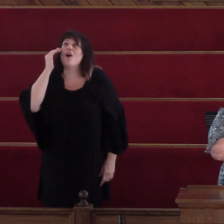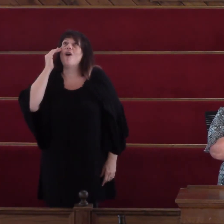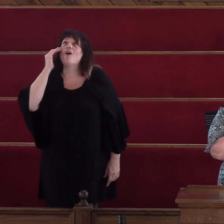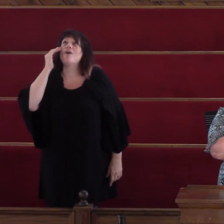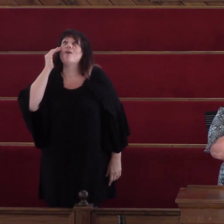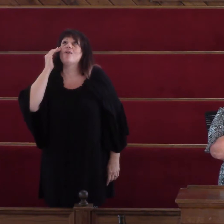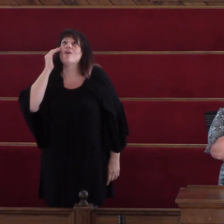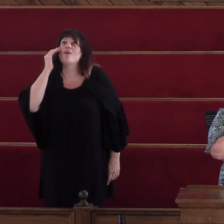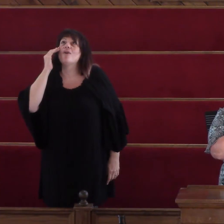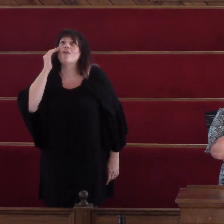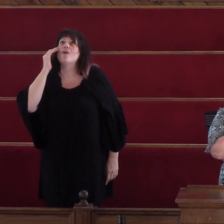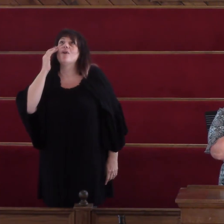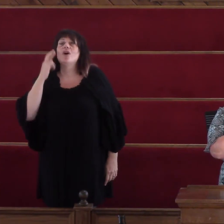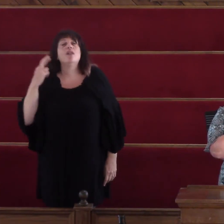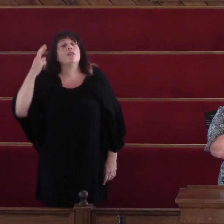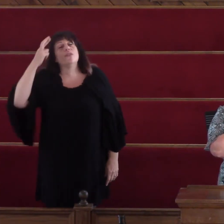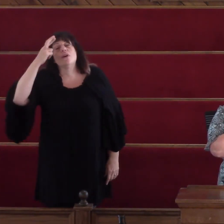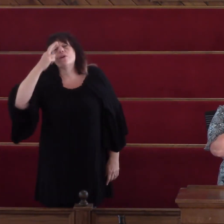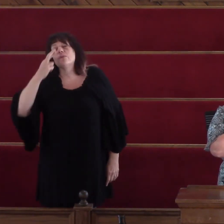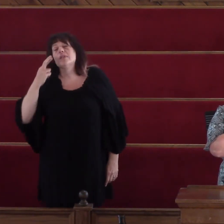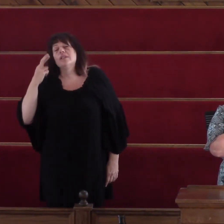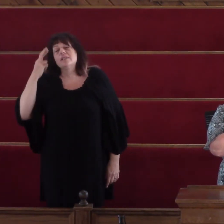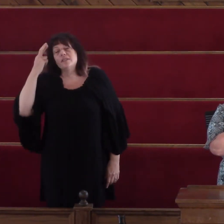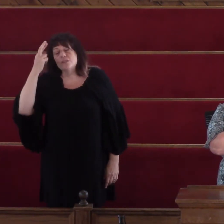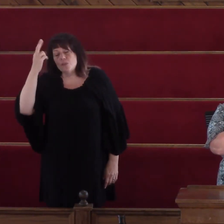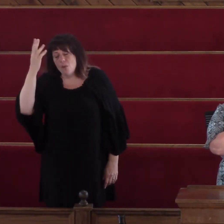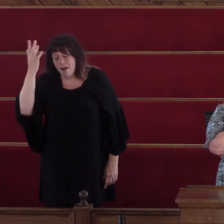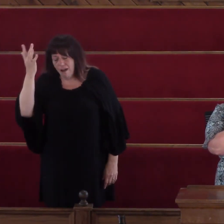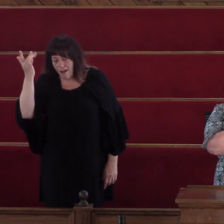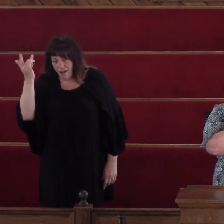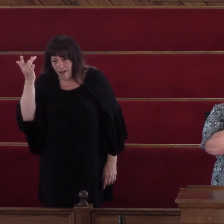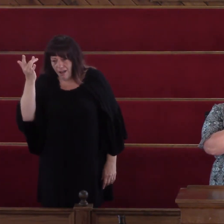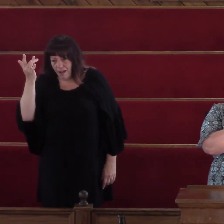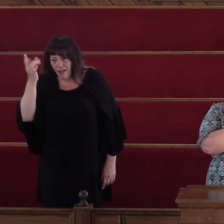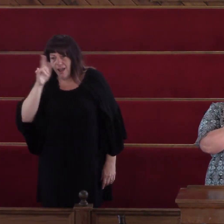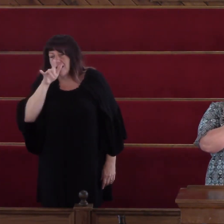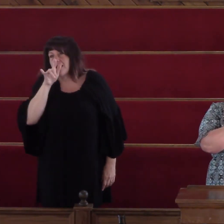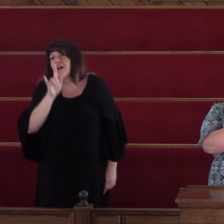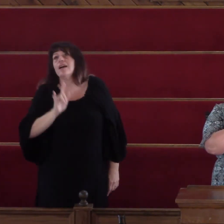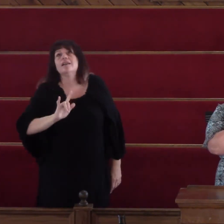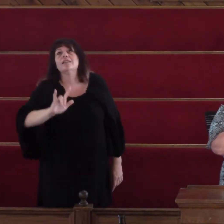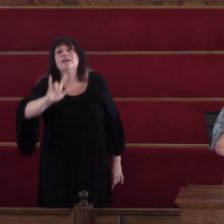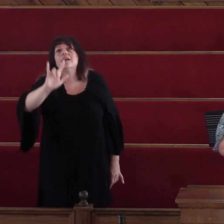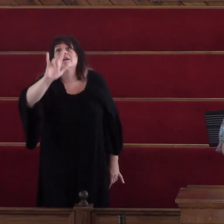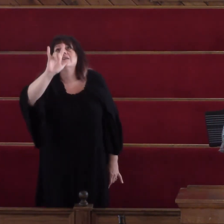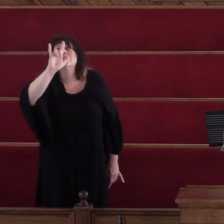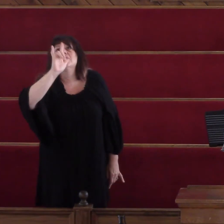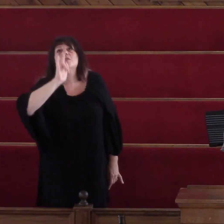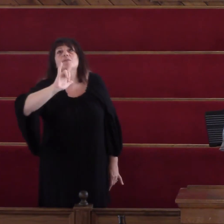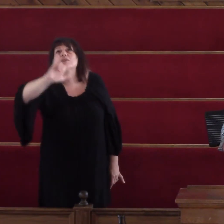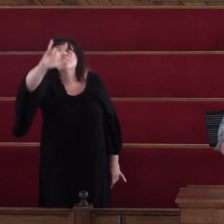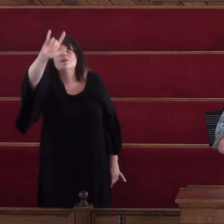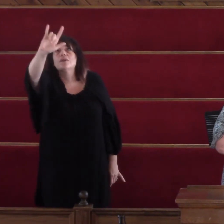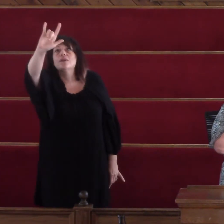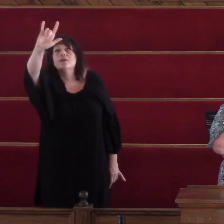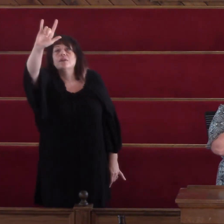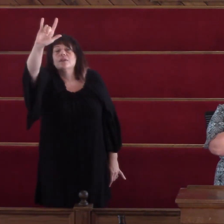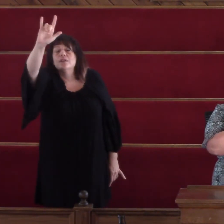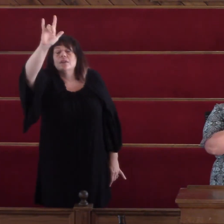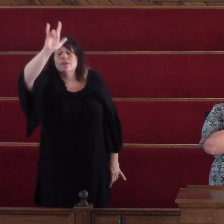would know The reason why I love Him